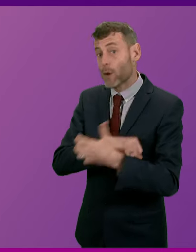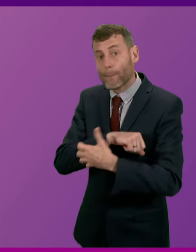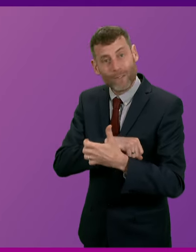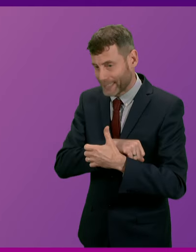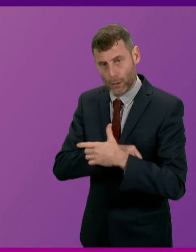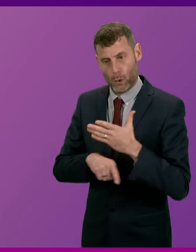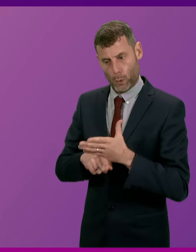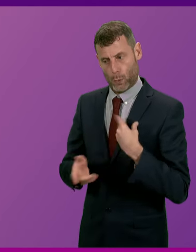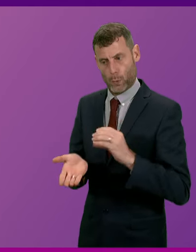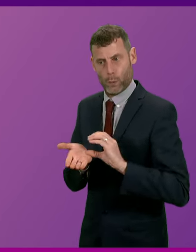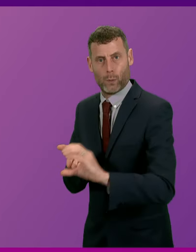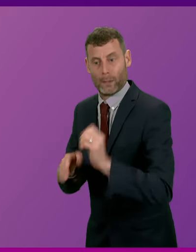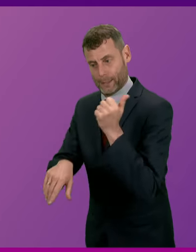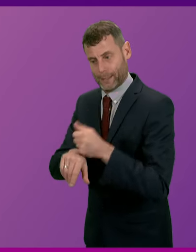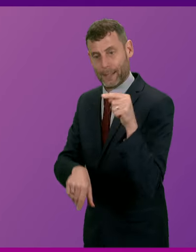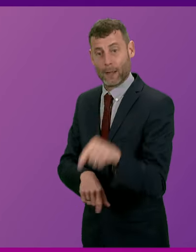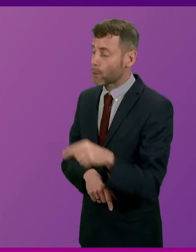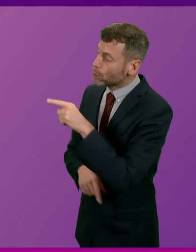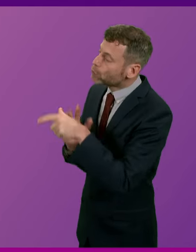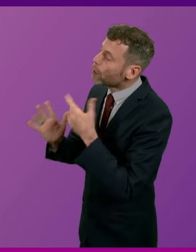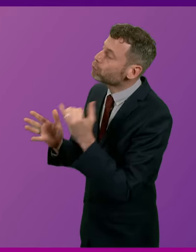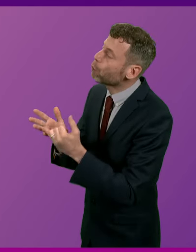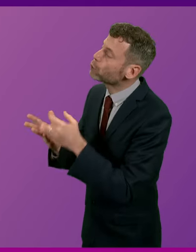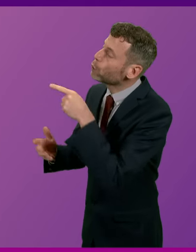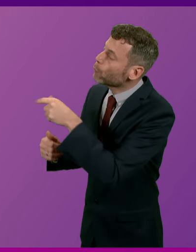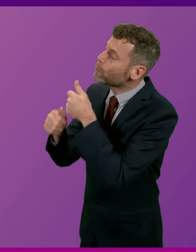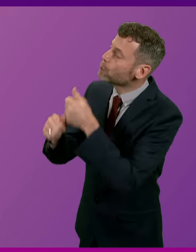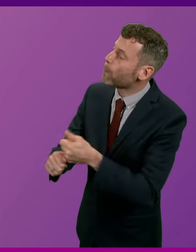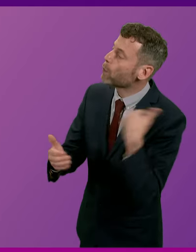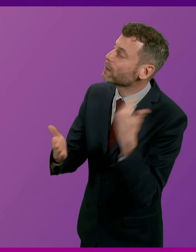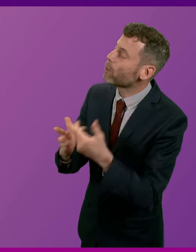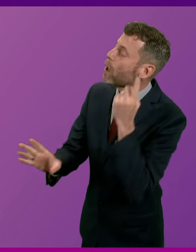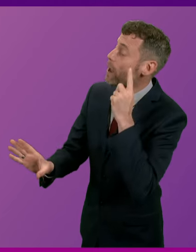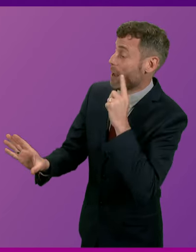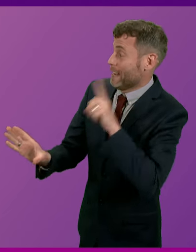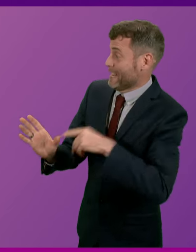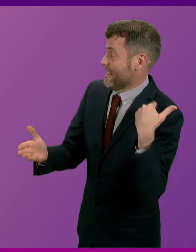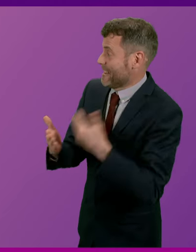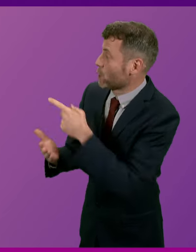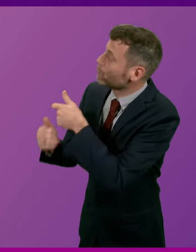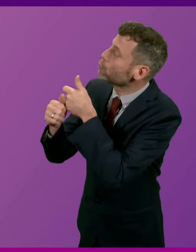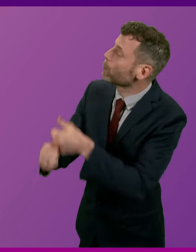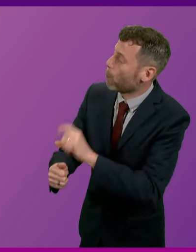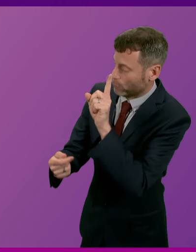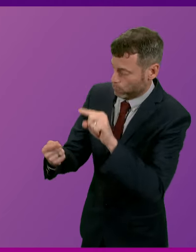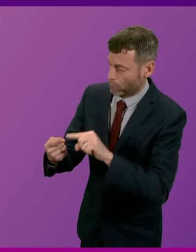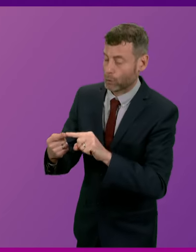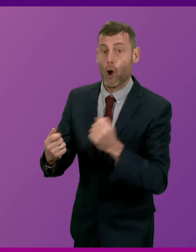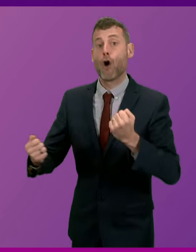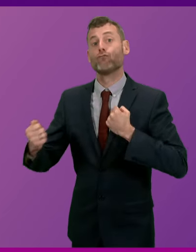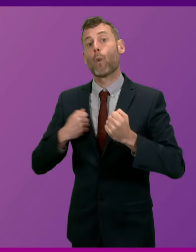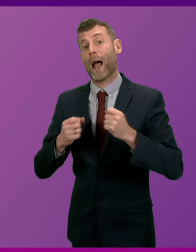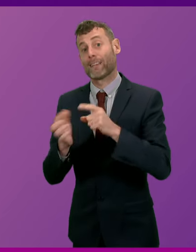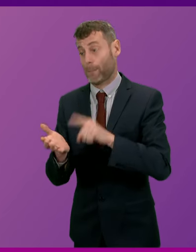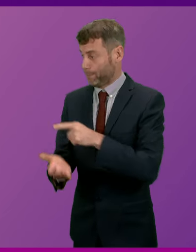And what has Douglas Ross supported over the last year? Douglas Ross and the Tories, over the last year have supported the Rwanda bill.